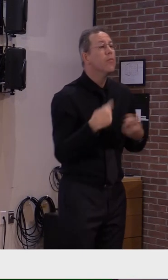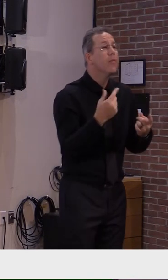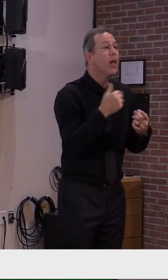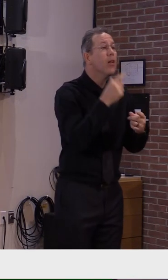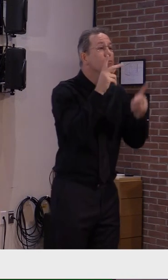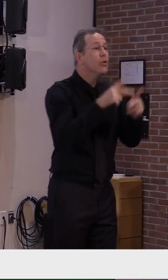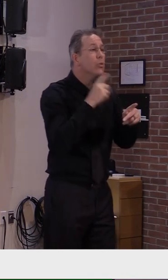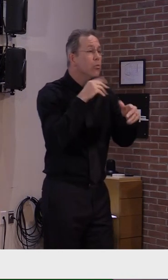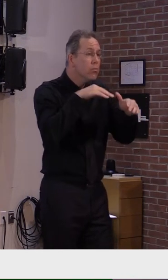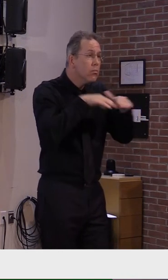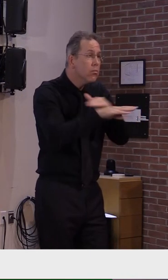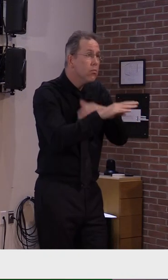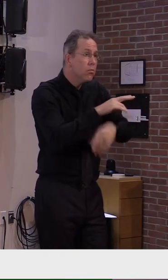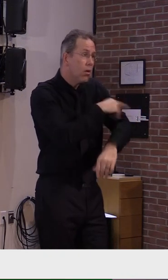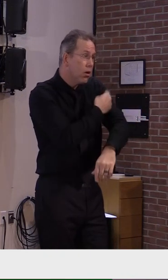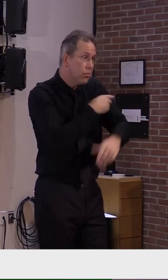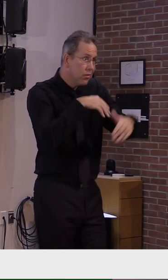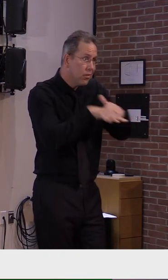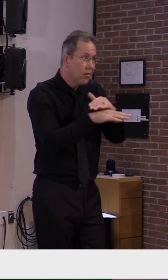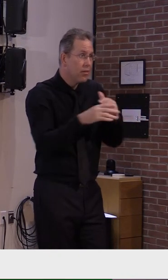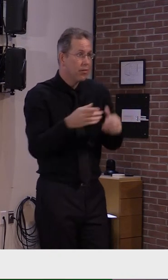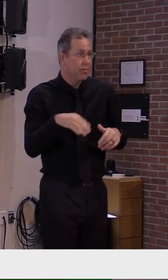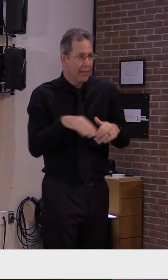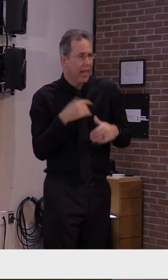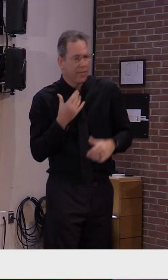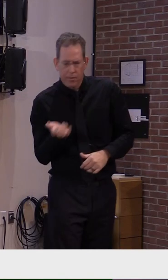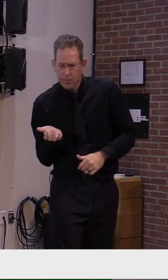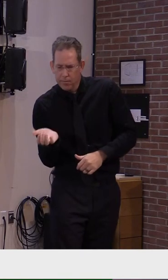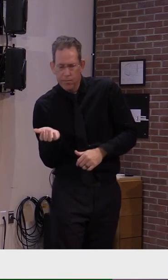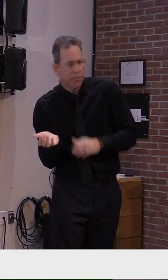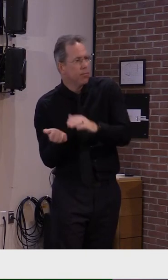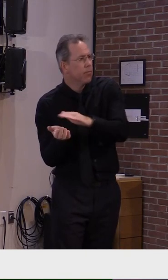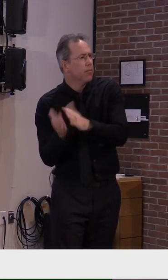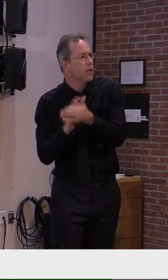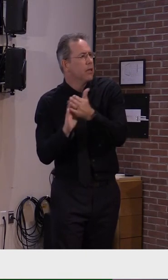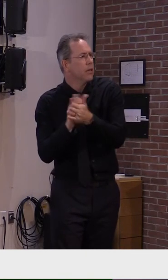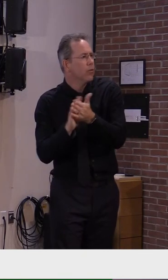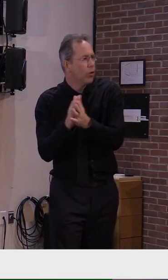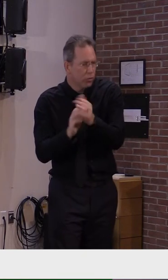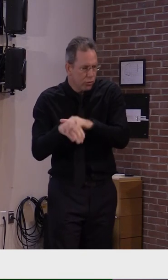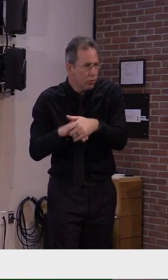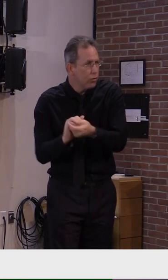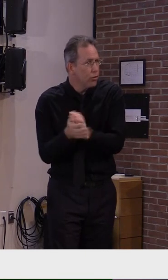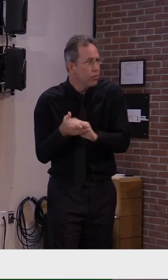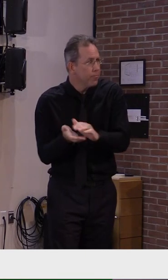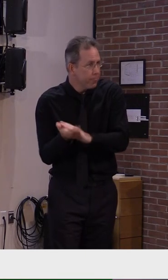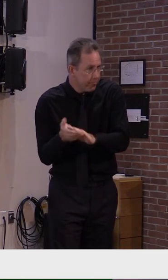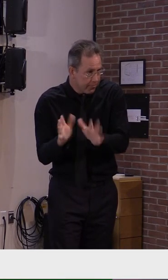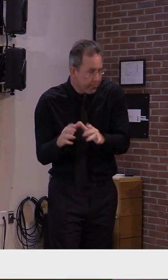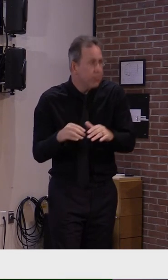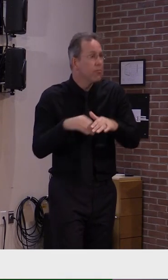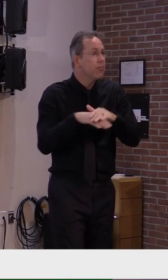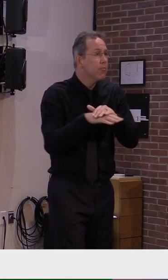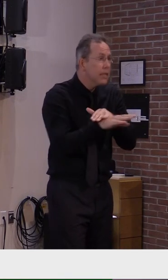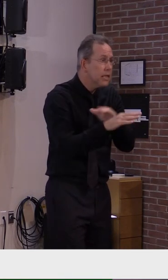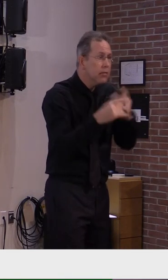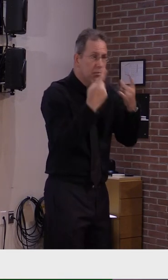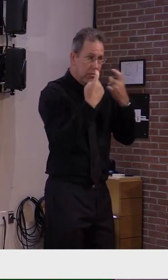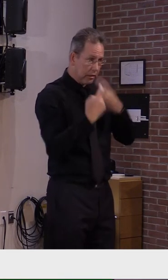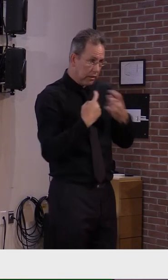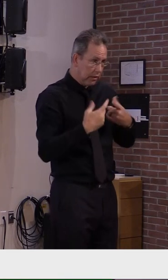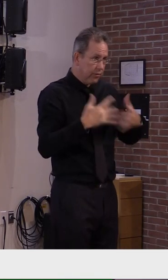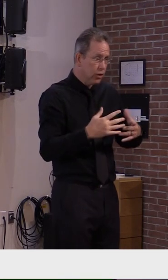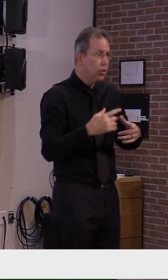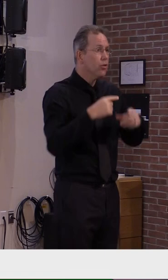exit from the building and entry and exit from the unit or clinic or entry and exit from the patient's room, and permit only Americans with